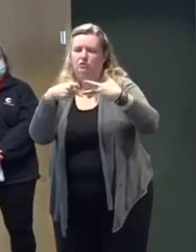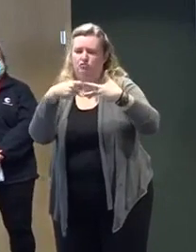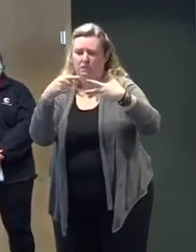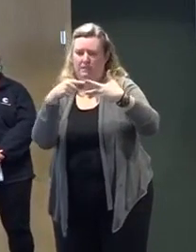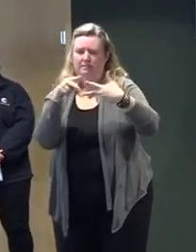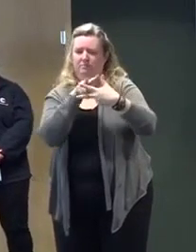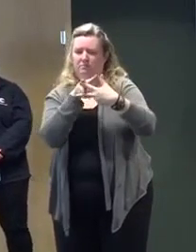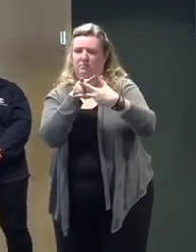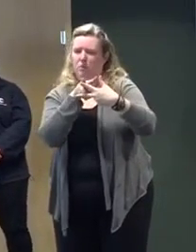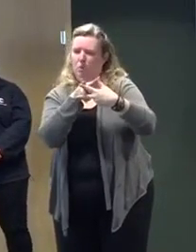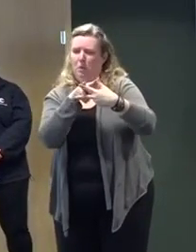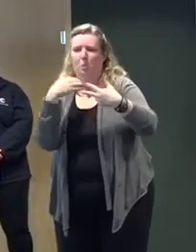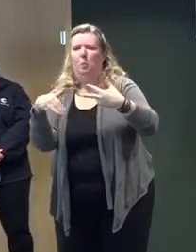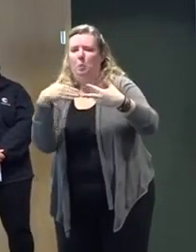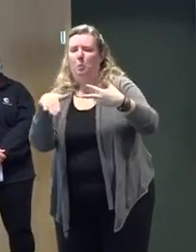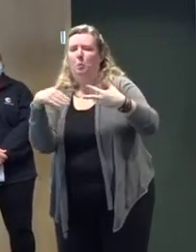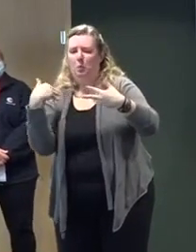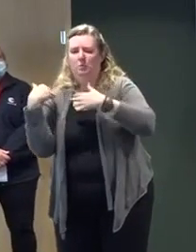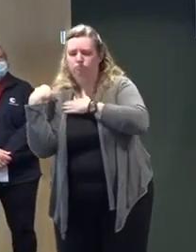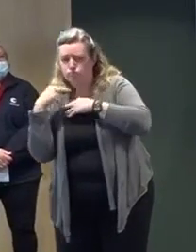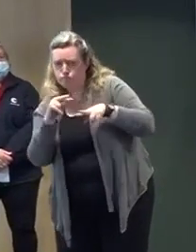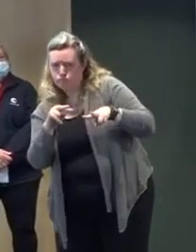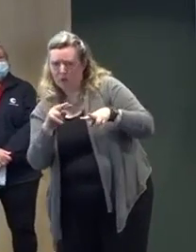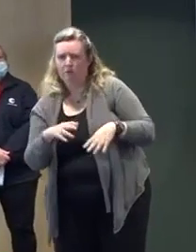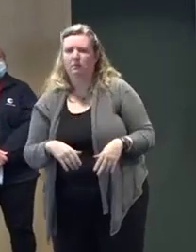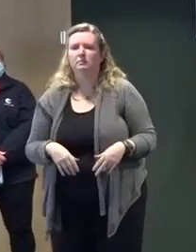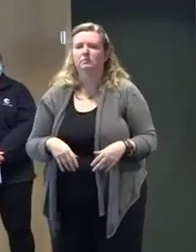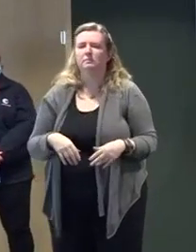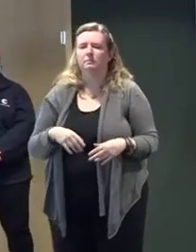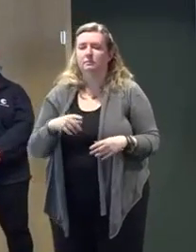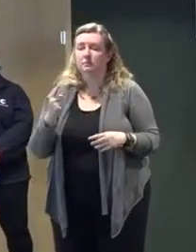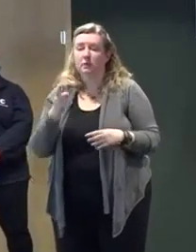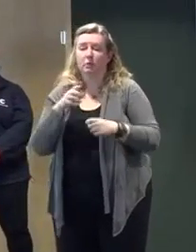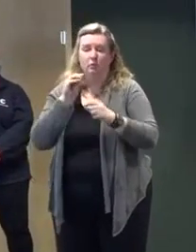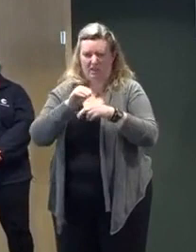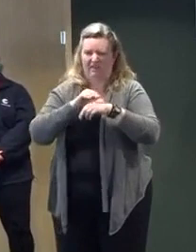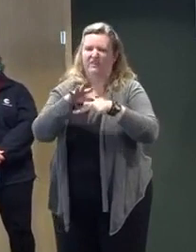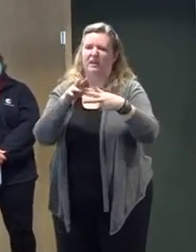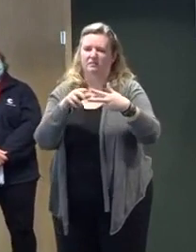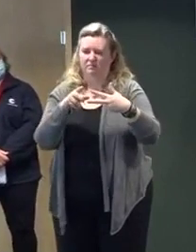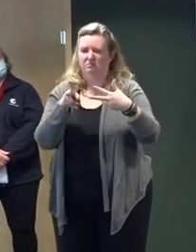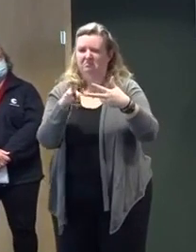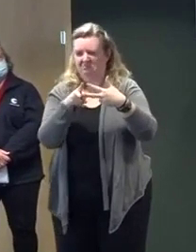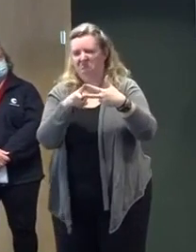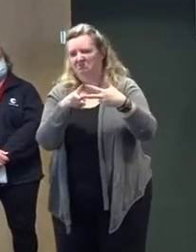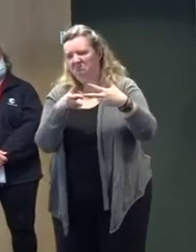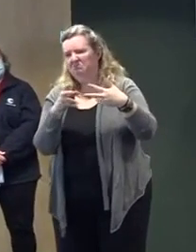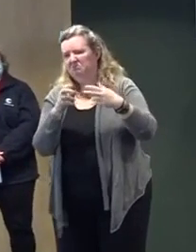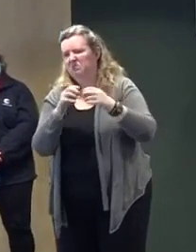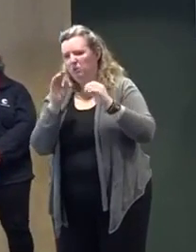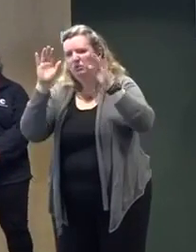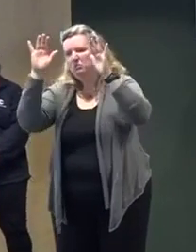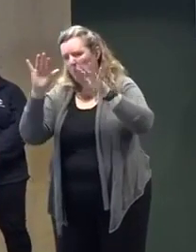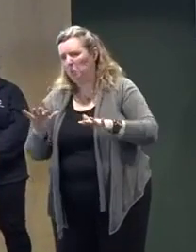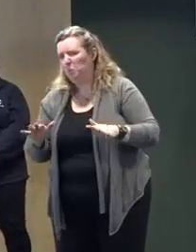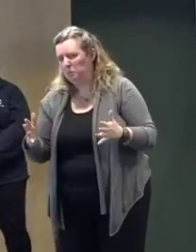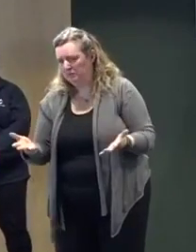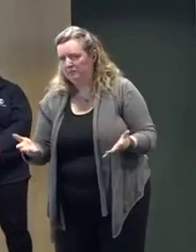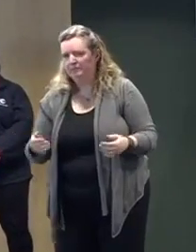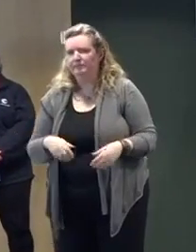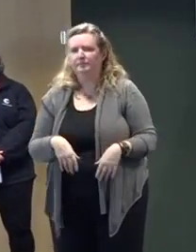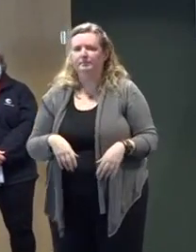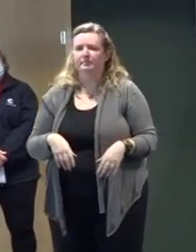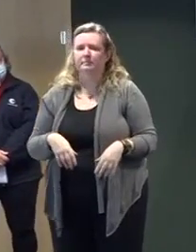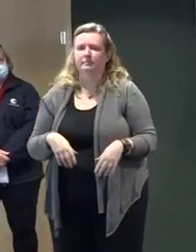affected the most. And one of the things that's going to affect them, obviously the heavy snow, but also the winds.